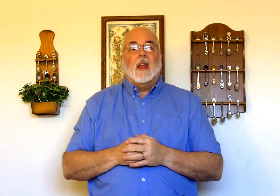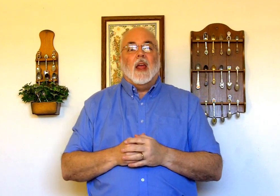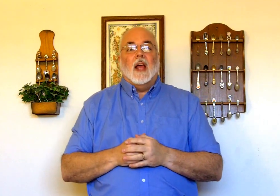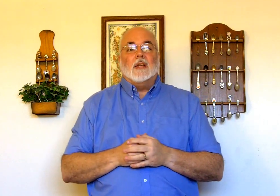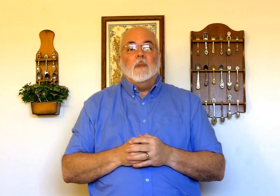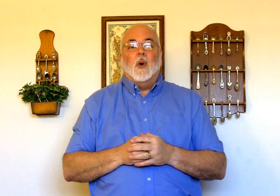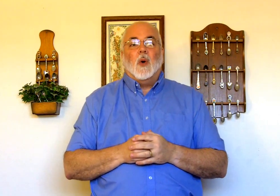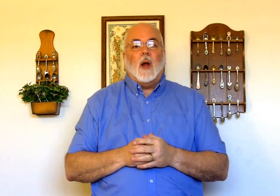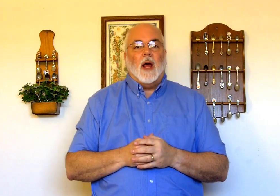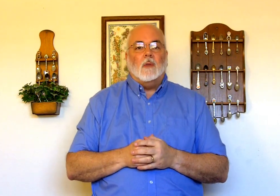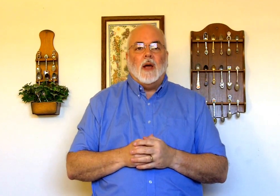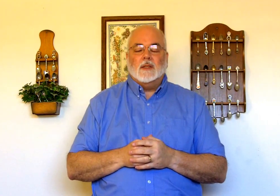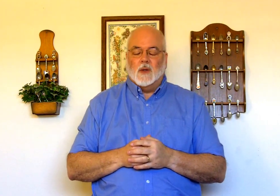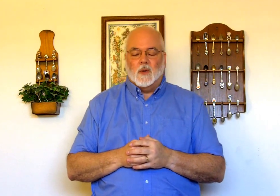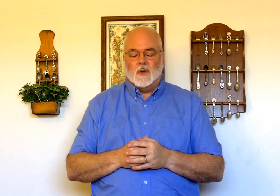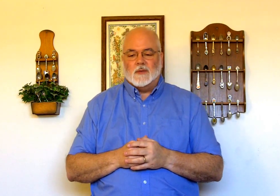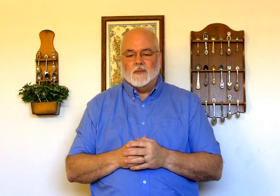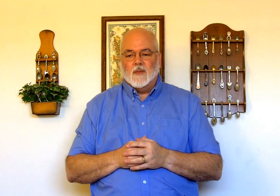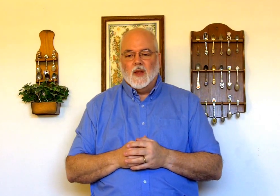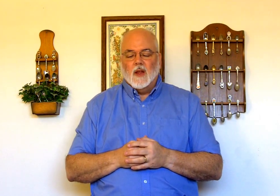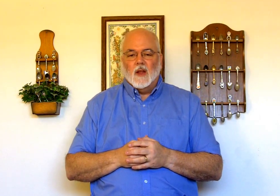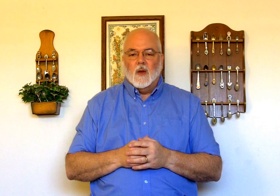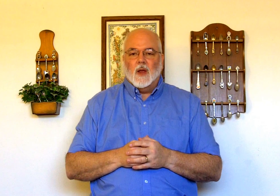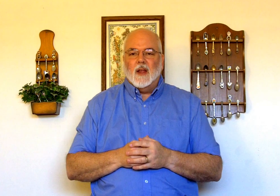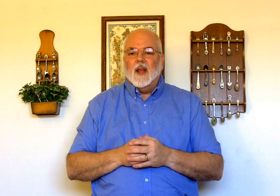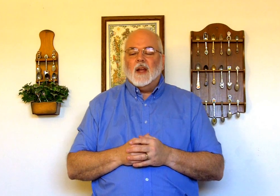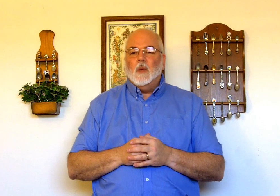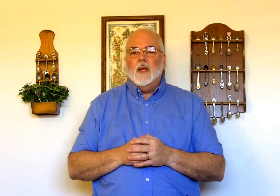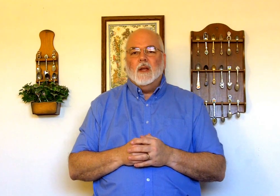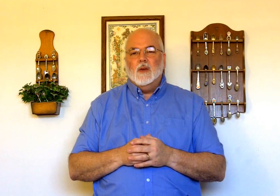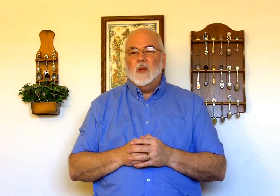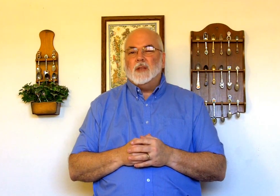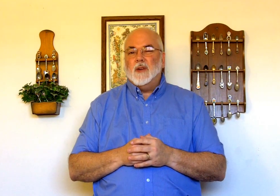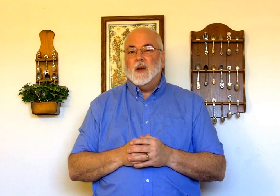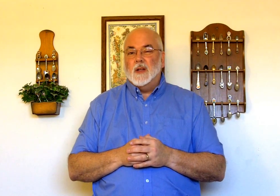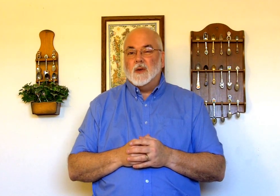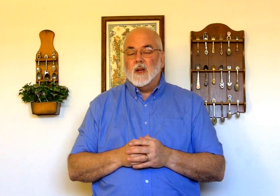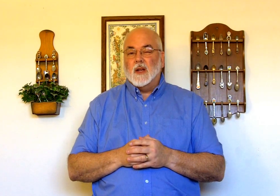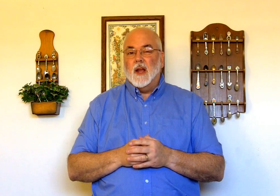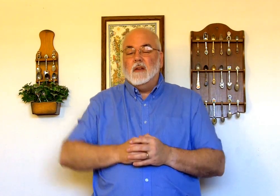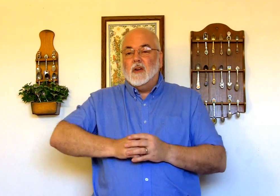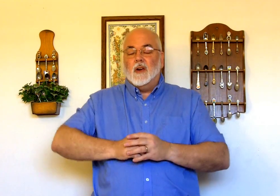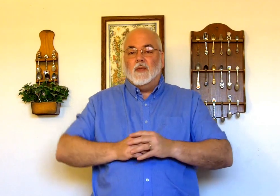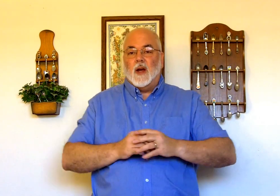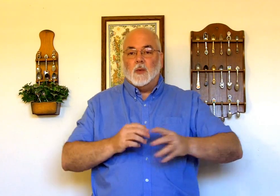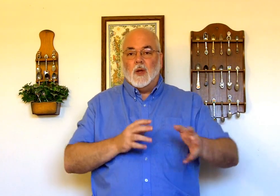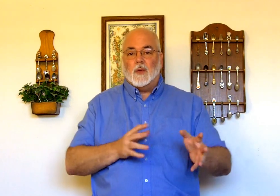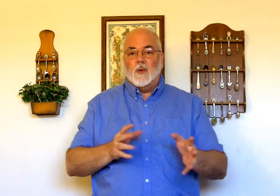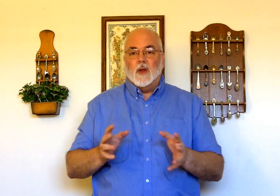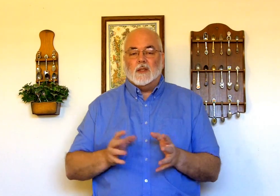As I pour out my soul. Okay? Now, we can do this very literally. And you're going to find as we go through this,